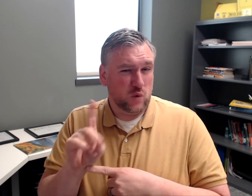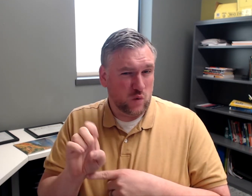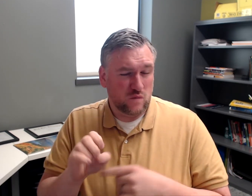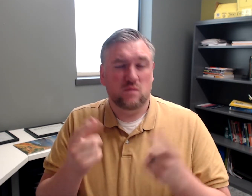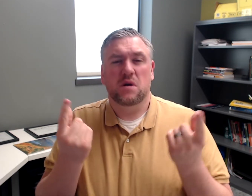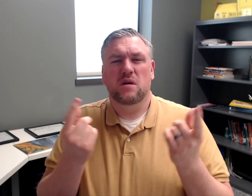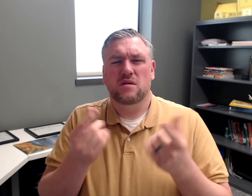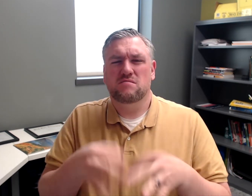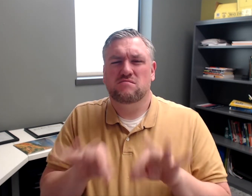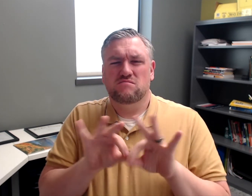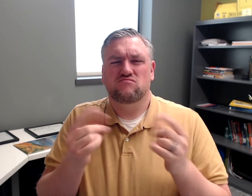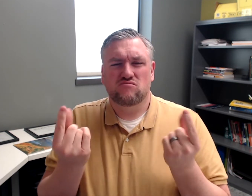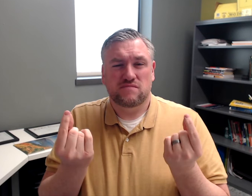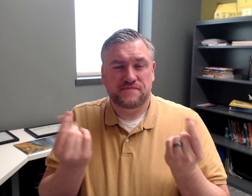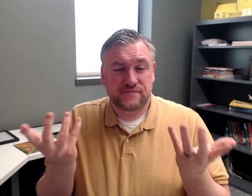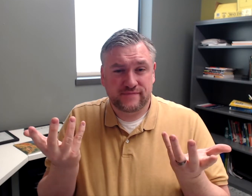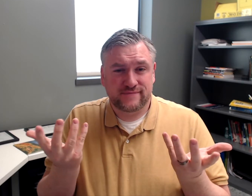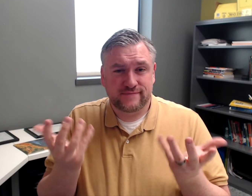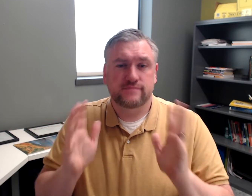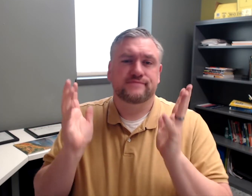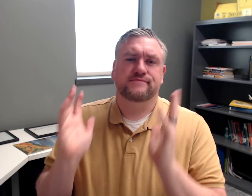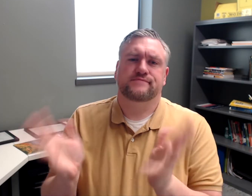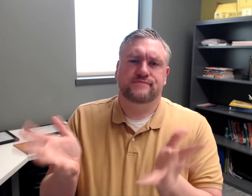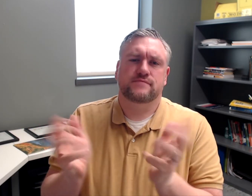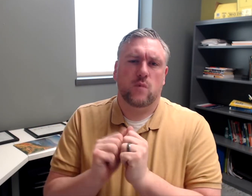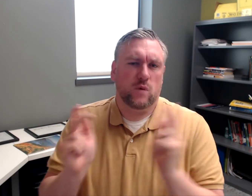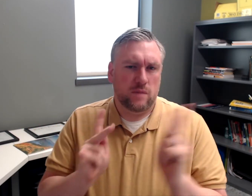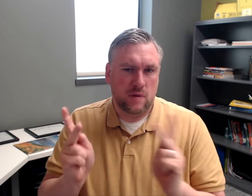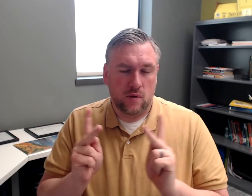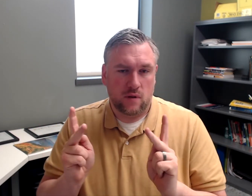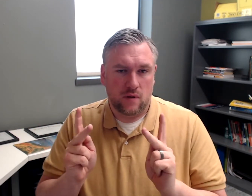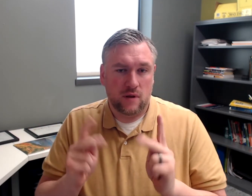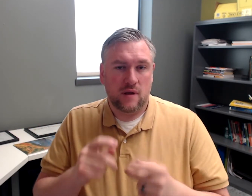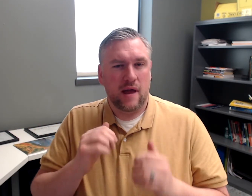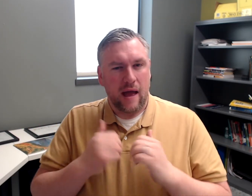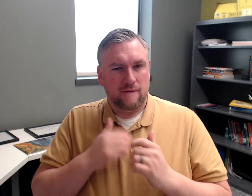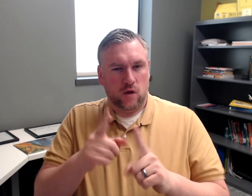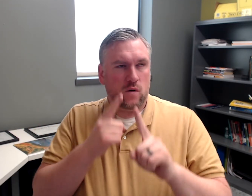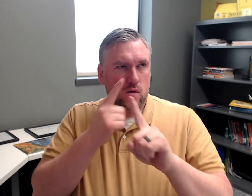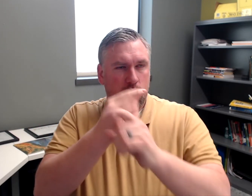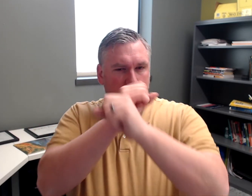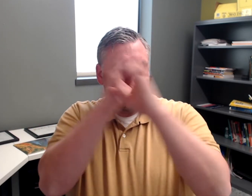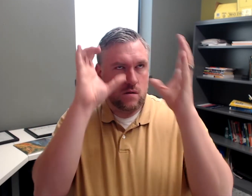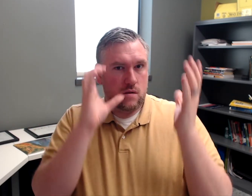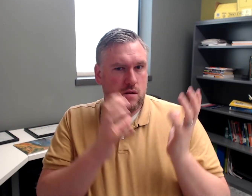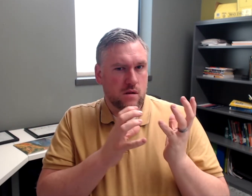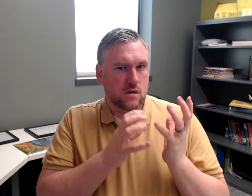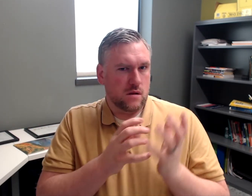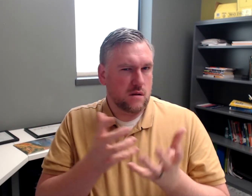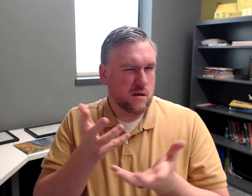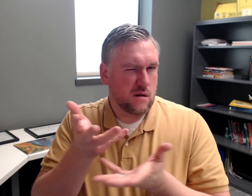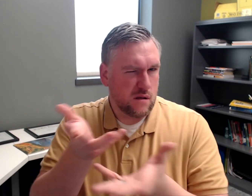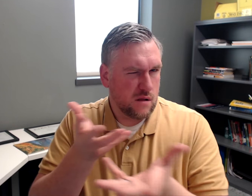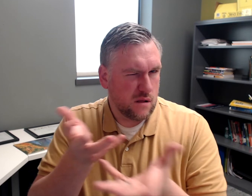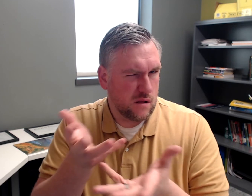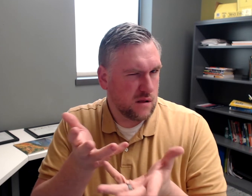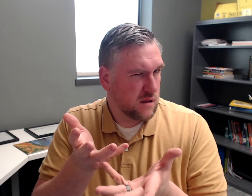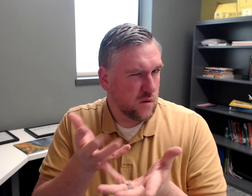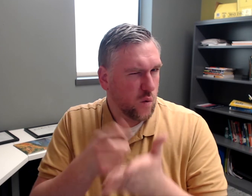Like I talked about in the last episode, it's important to talk with people, have the goal in mind, and